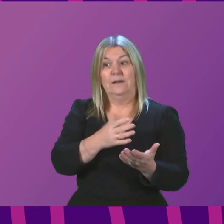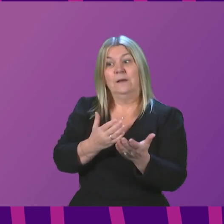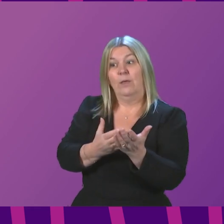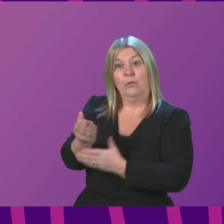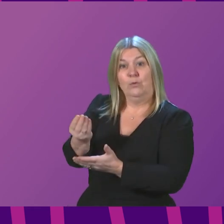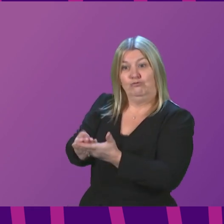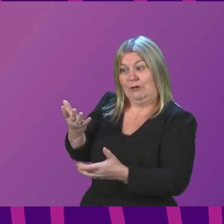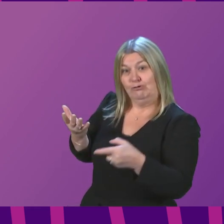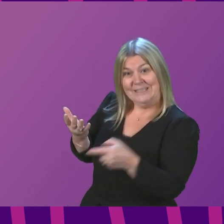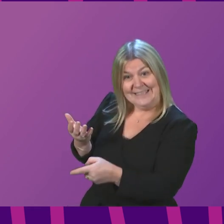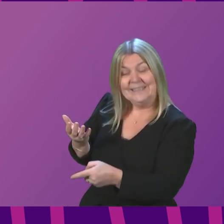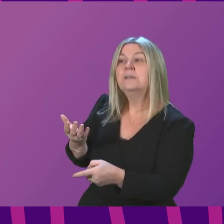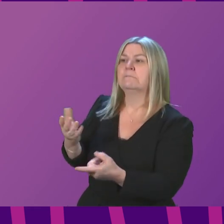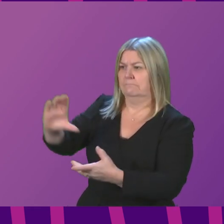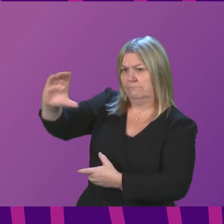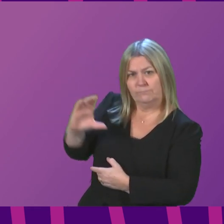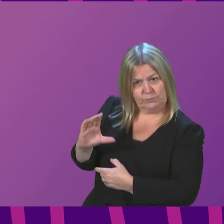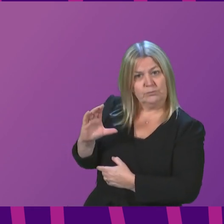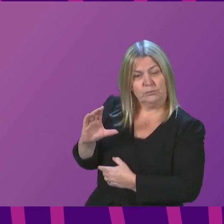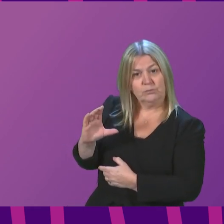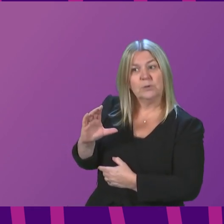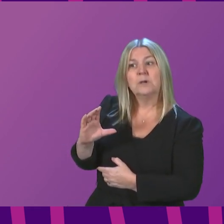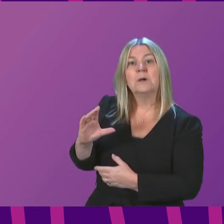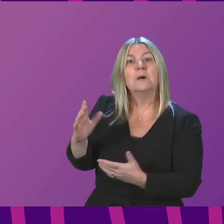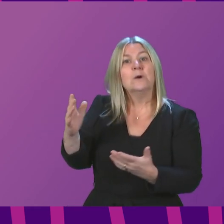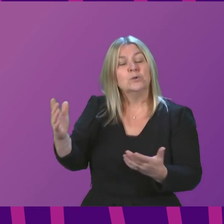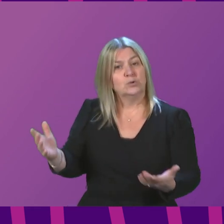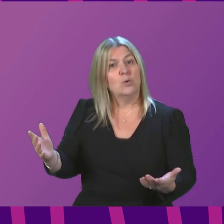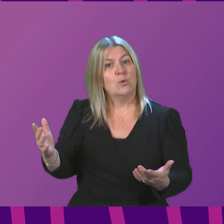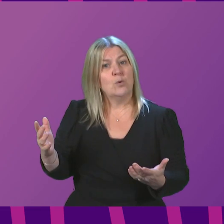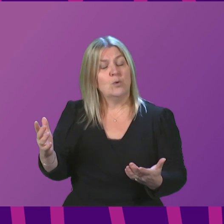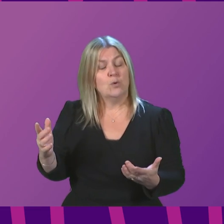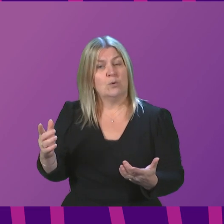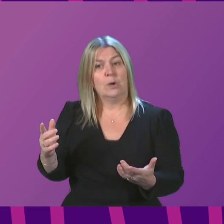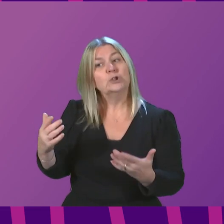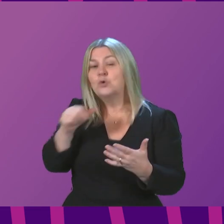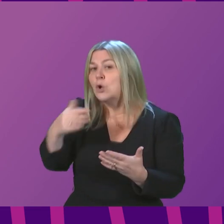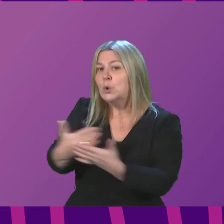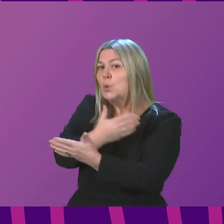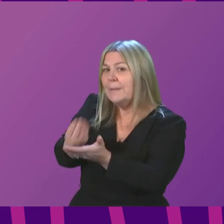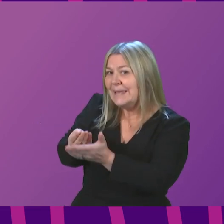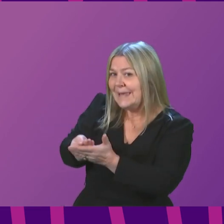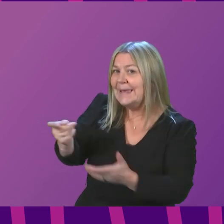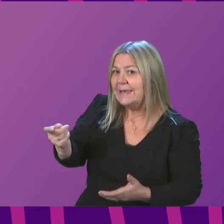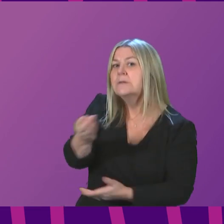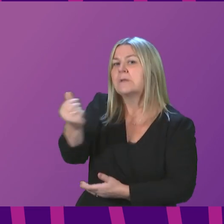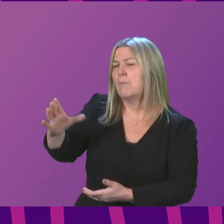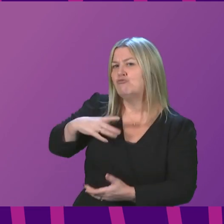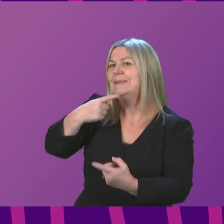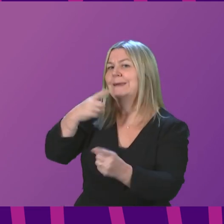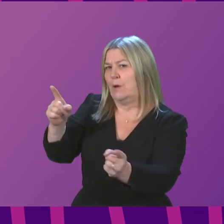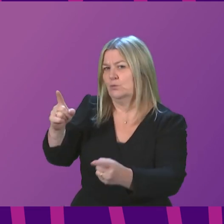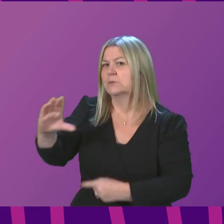In terms of some of the decisions the Treasury has taken, not all of that, as I have covered before, is new money, and there are still some questions about whether